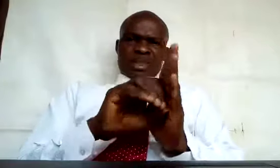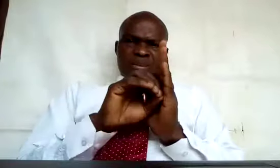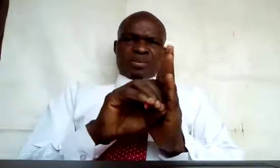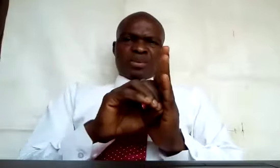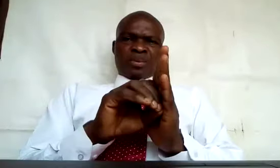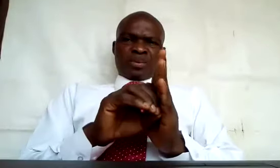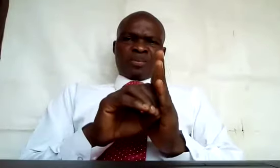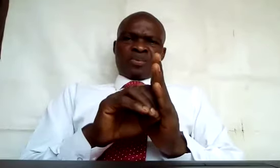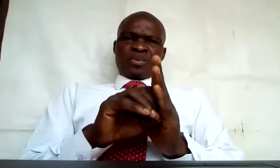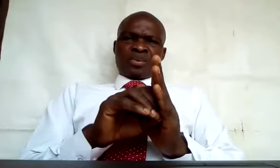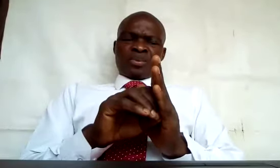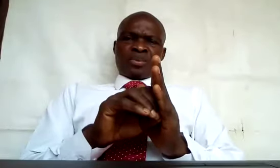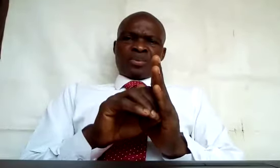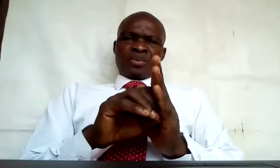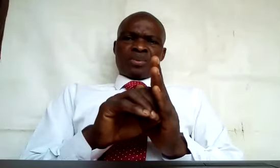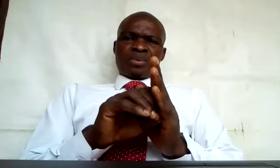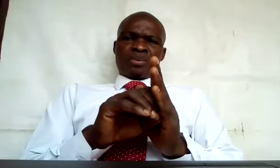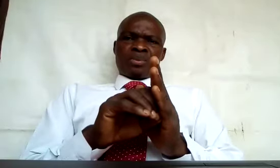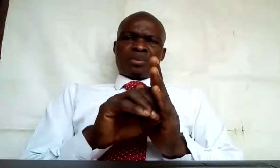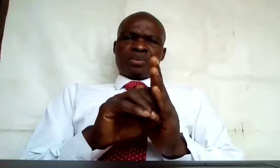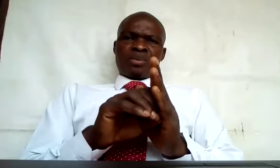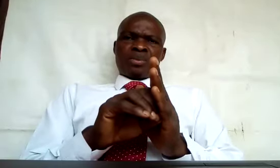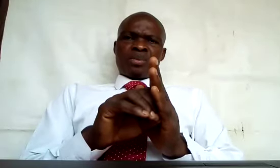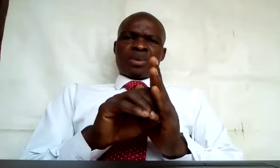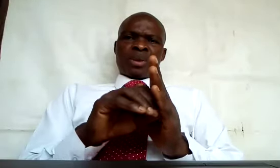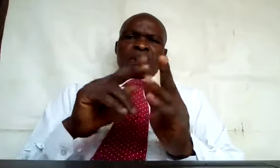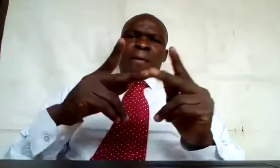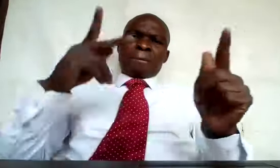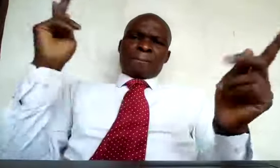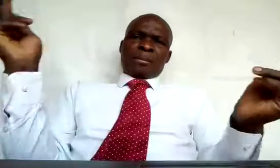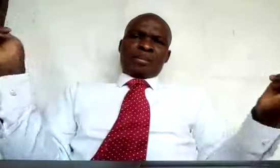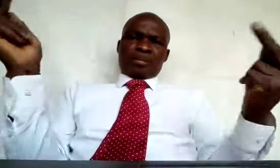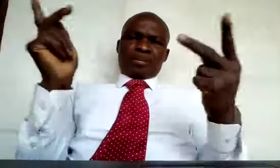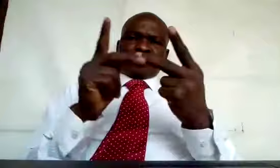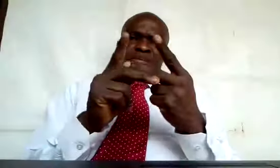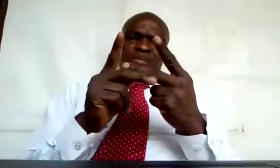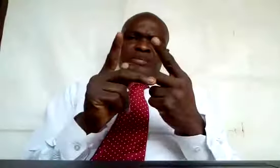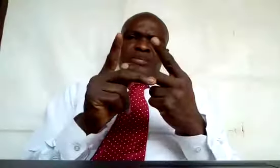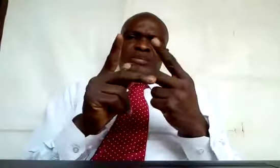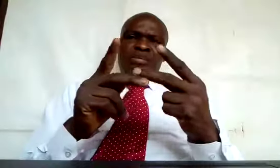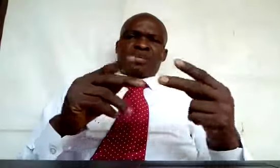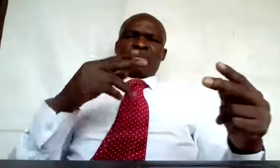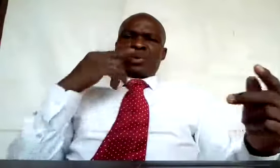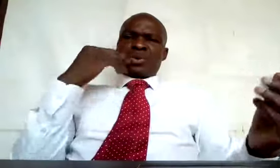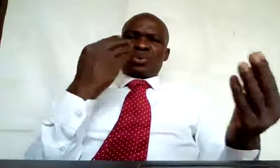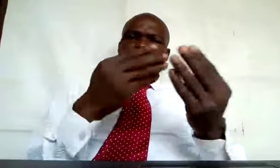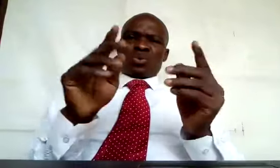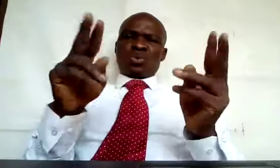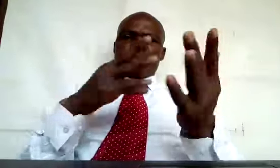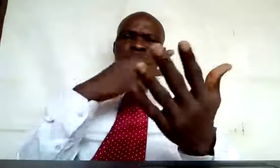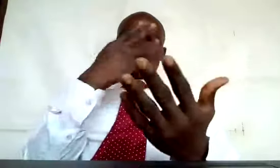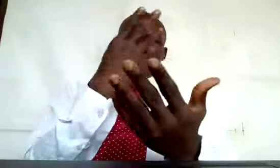purple, perfect, 12, silver,